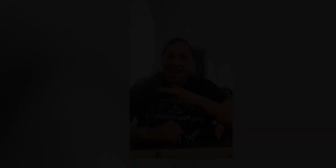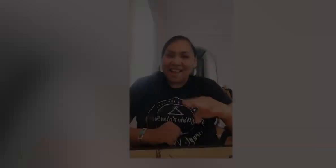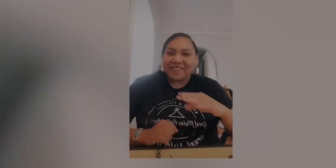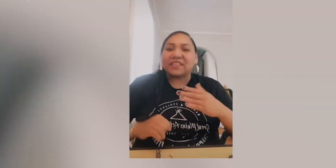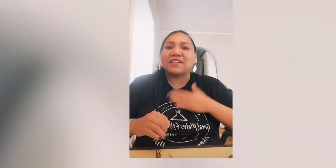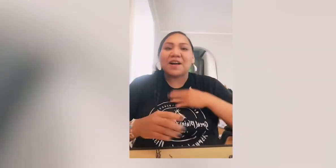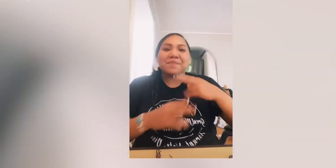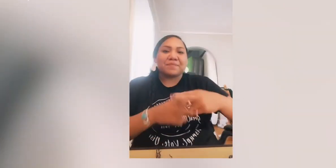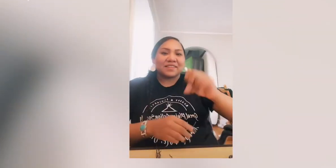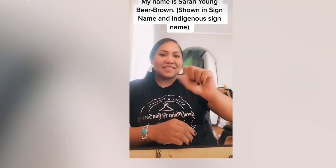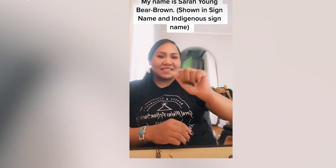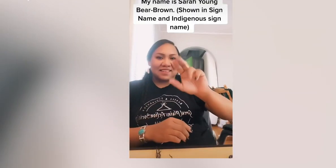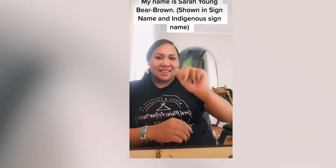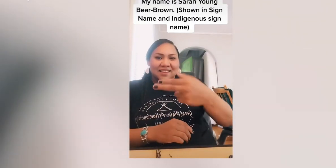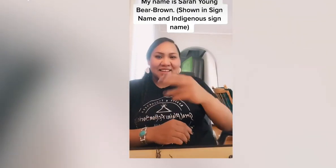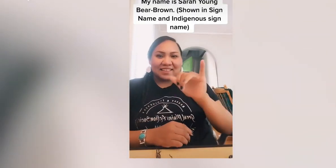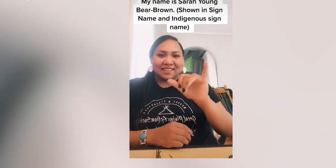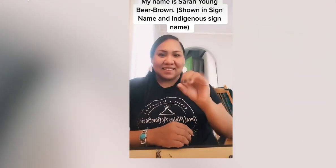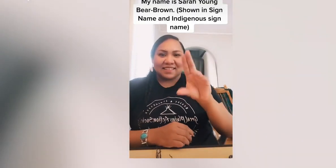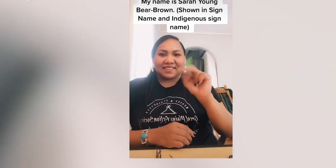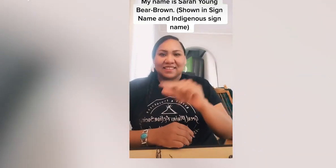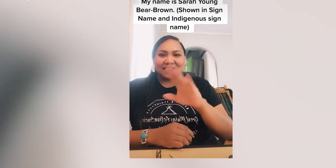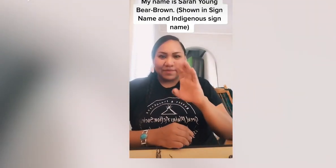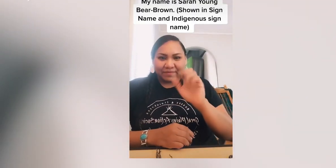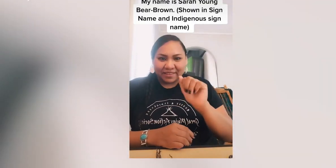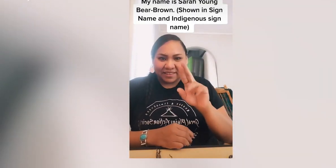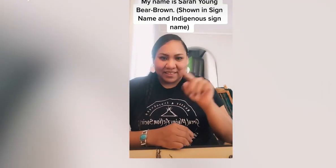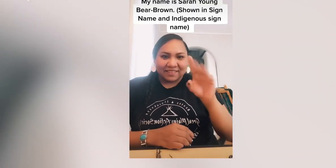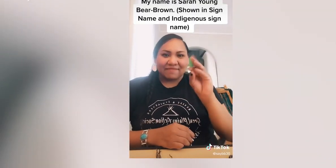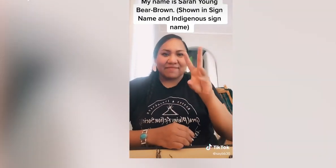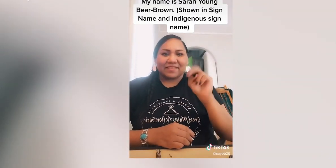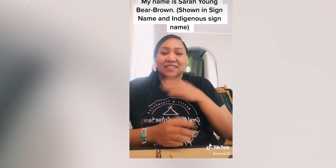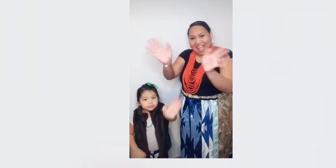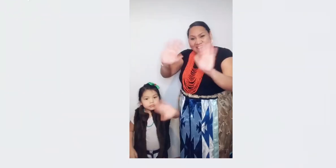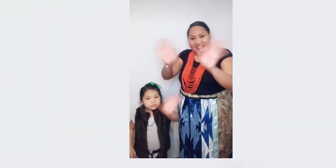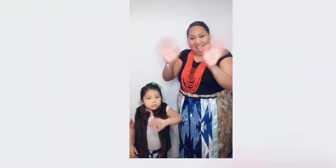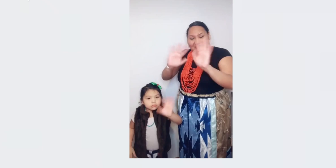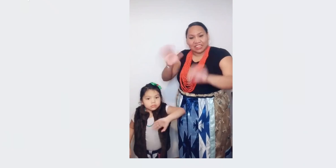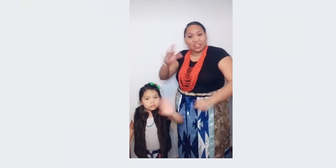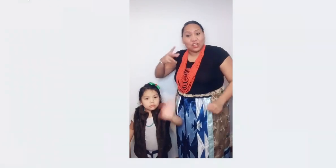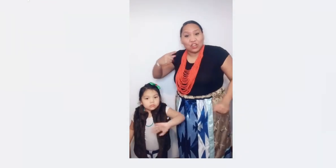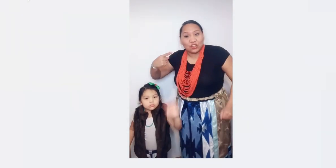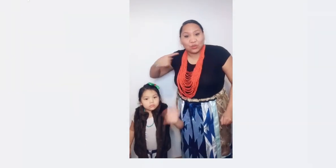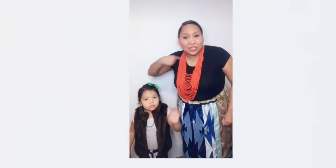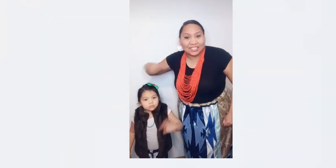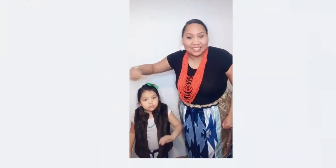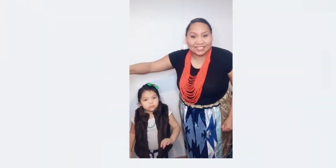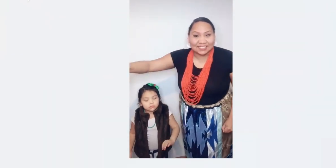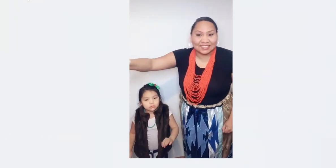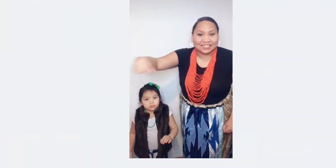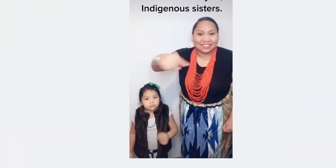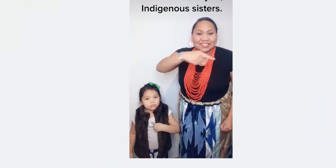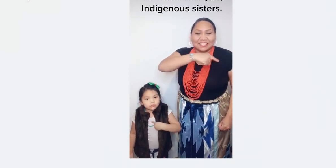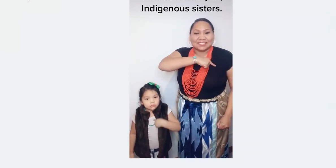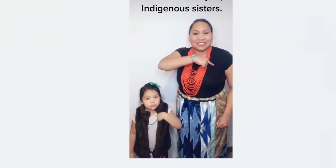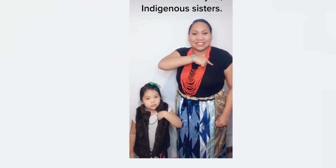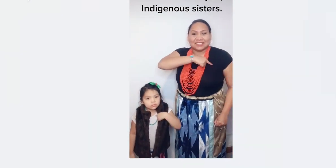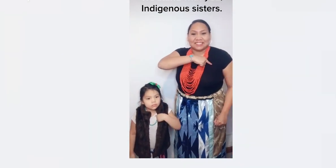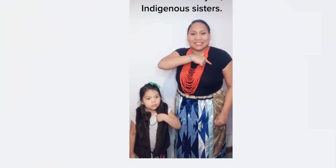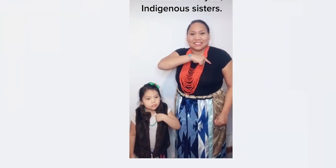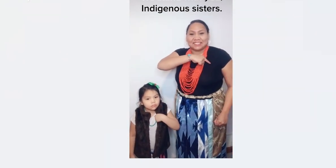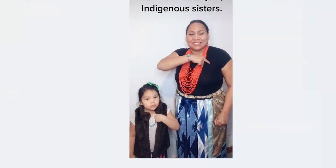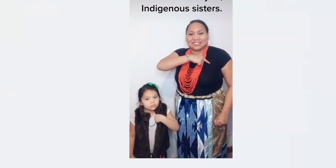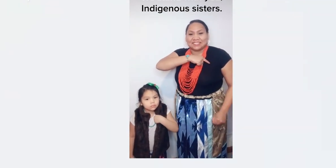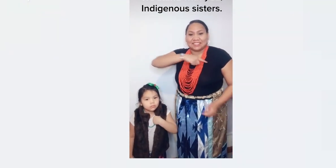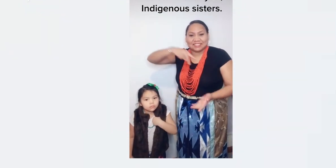Coming up, it's International Week of the Deaf. We visit with the Meskwaki woman about her work to improve the planet and her